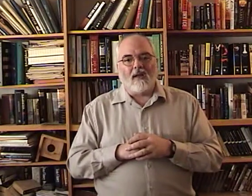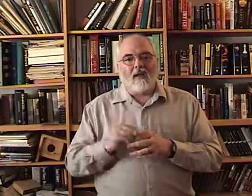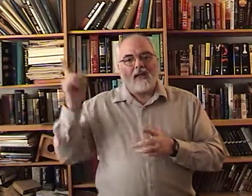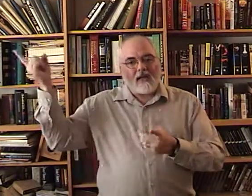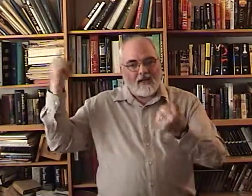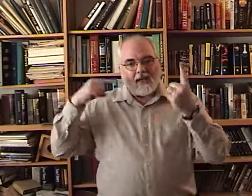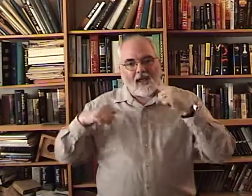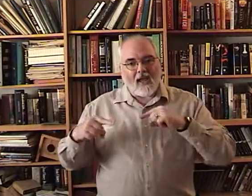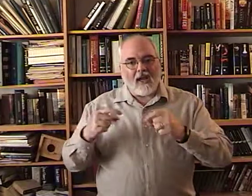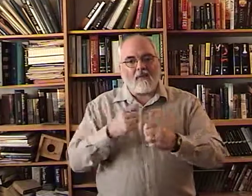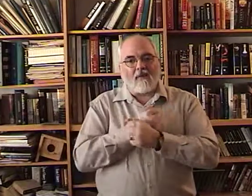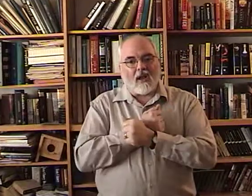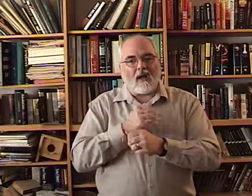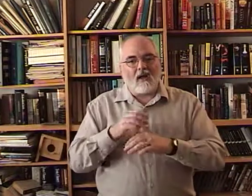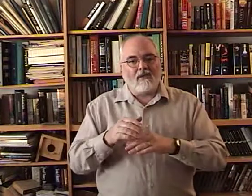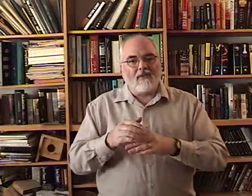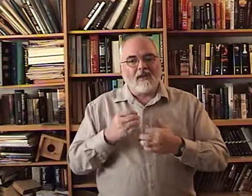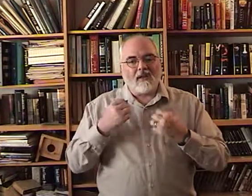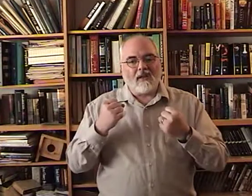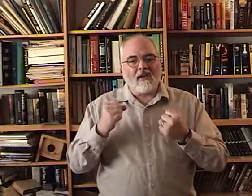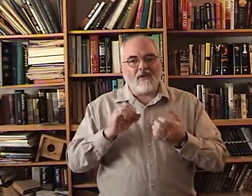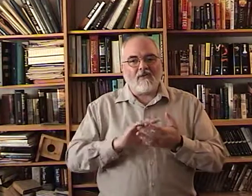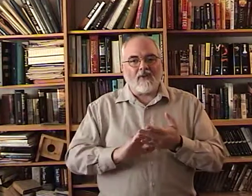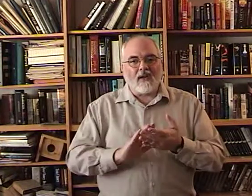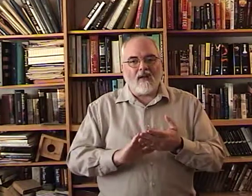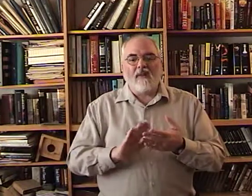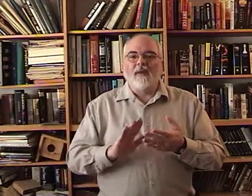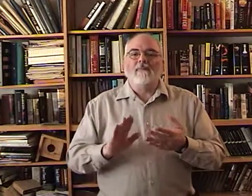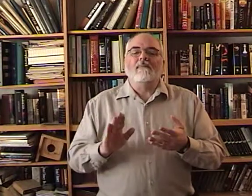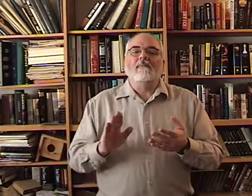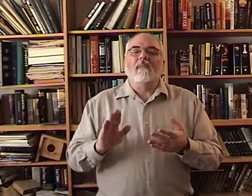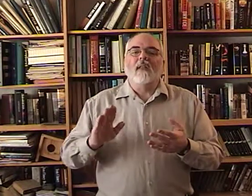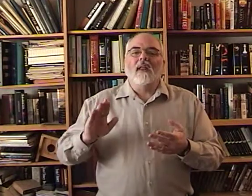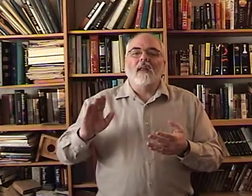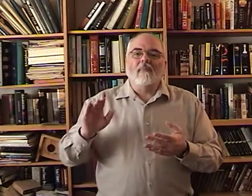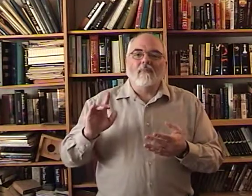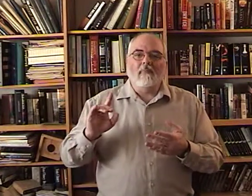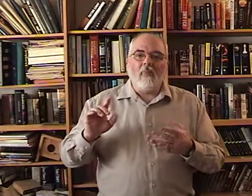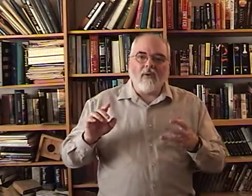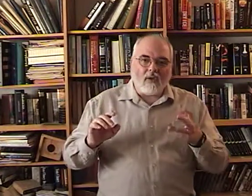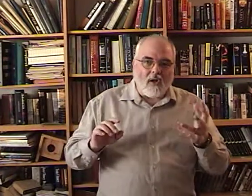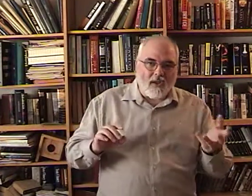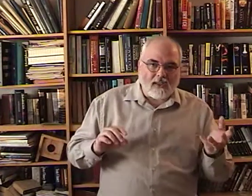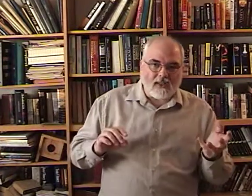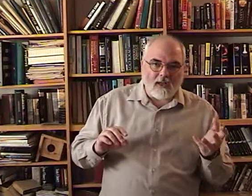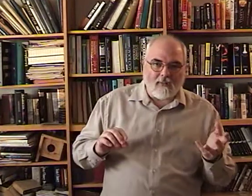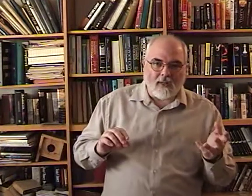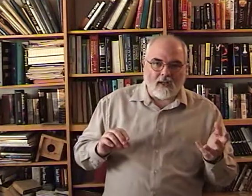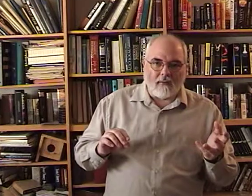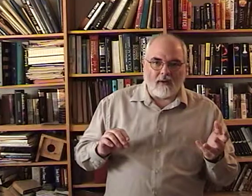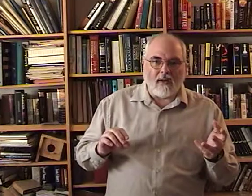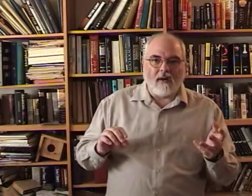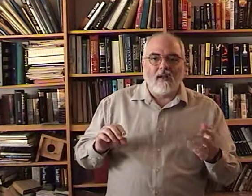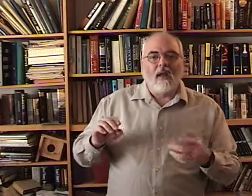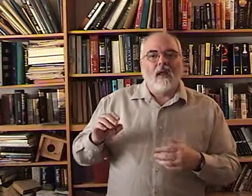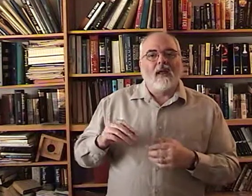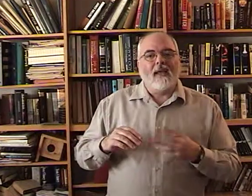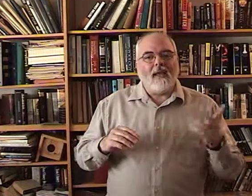He came, love, heal, forgive. But we lost something a little bit there. He